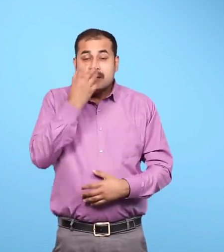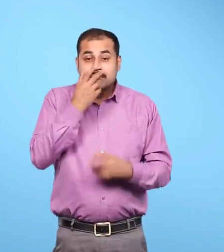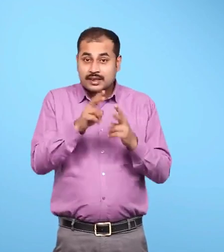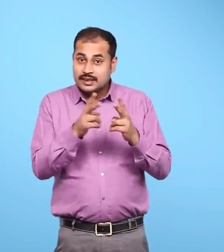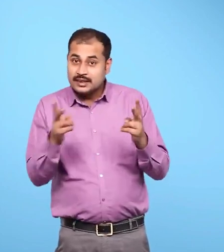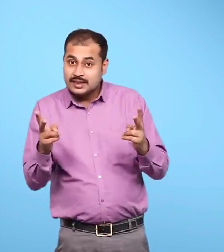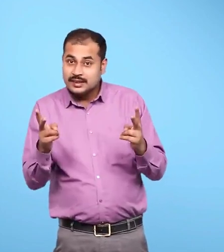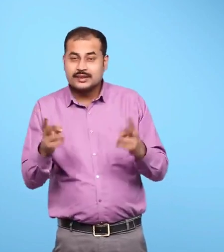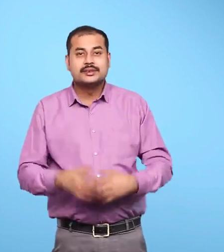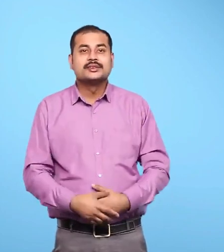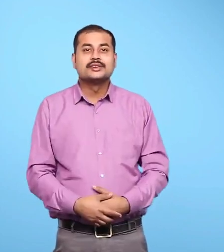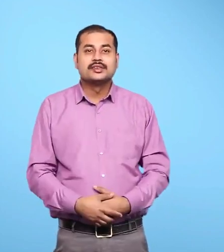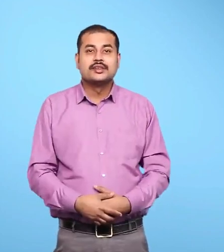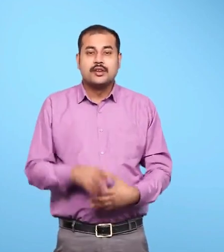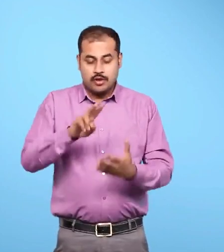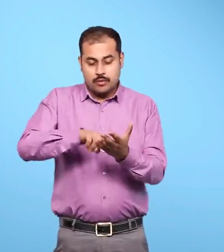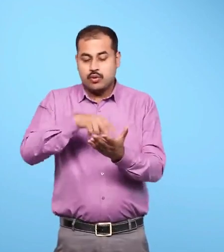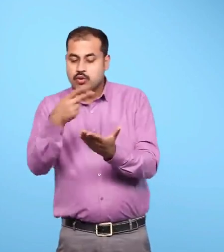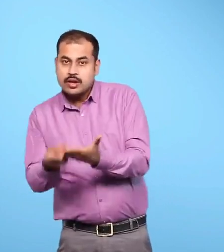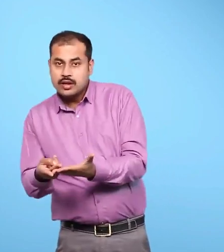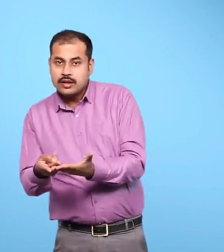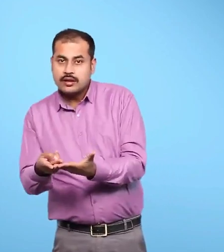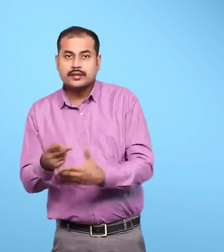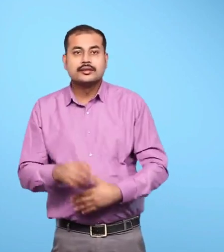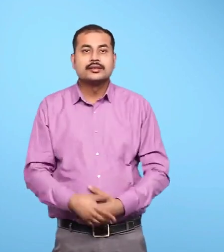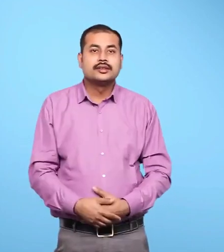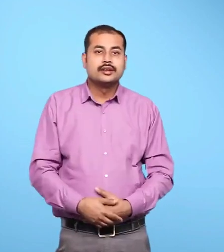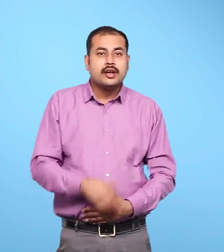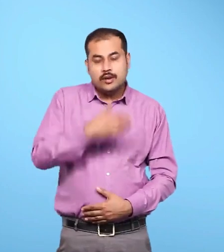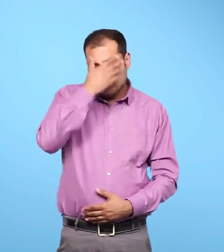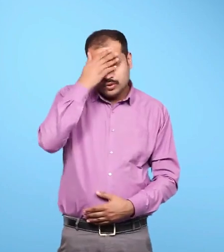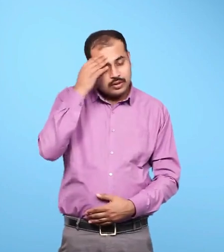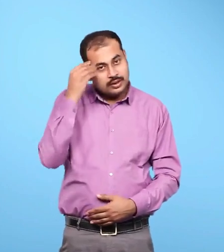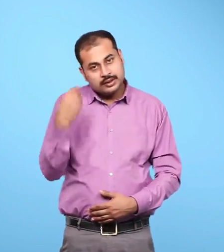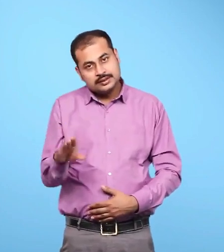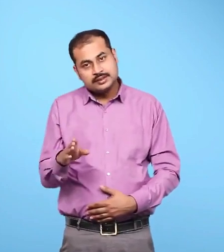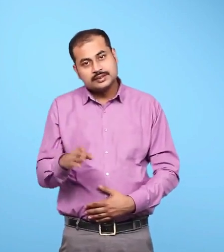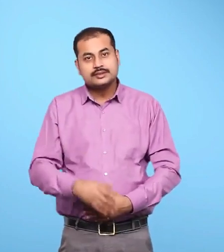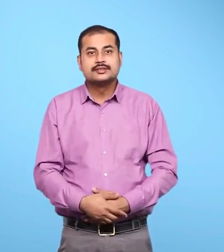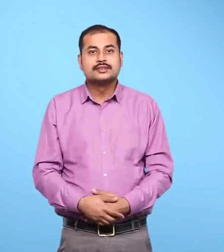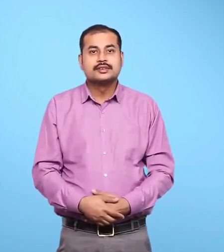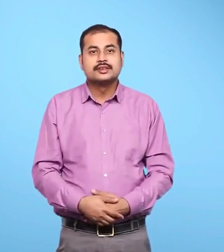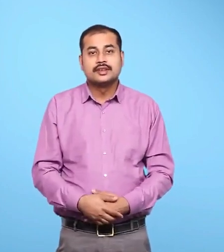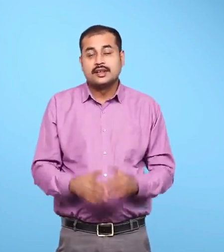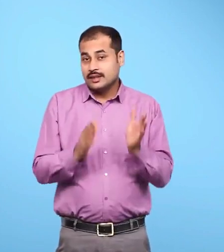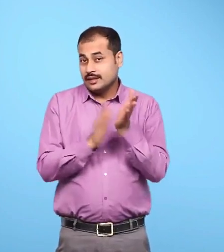Fell Forgotten Farm